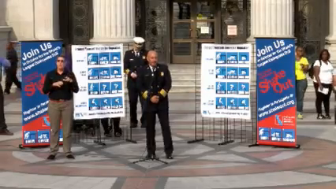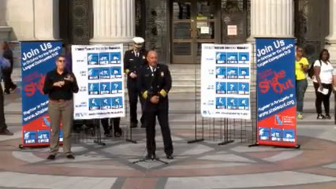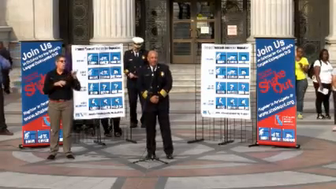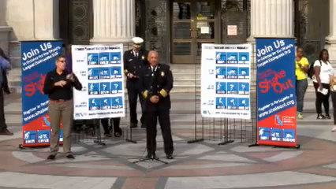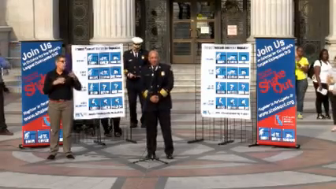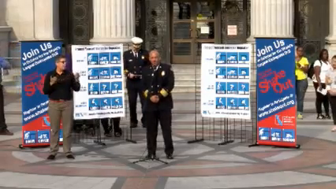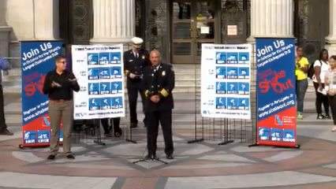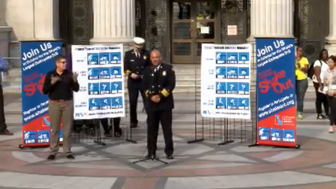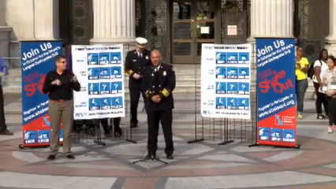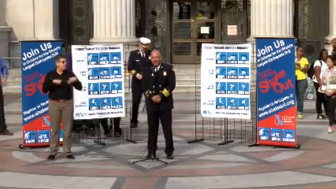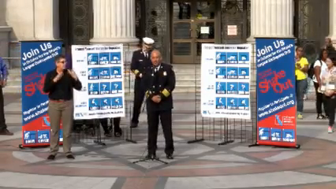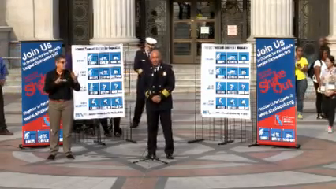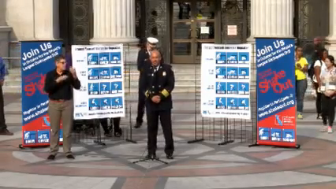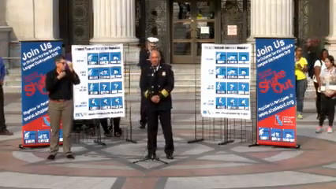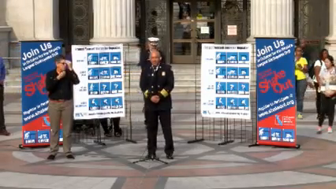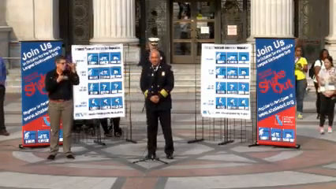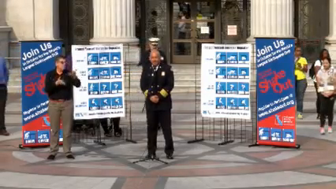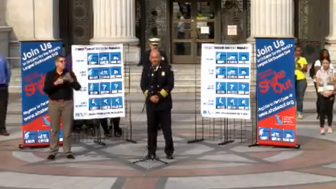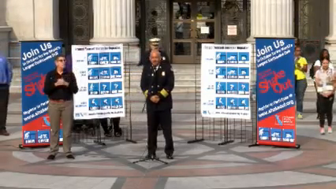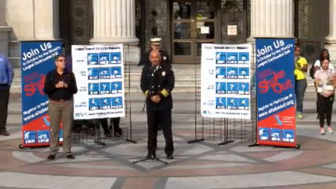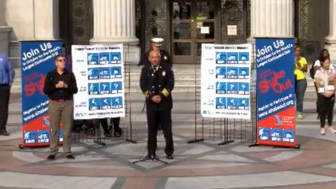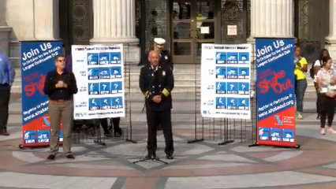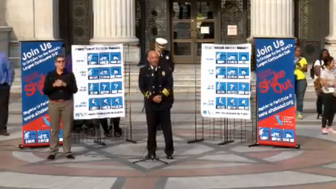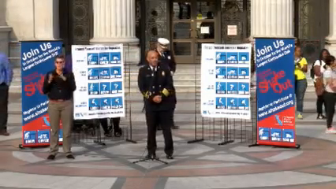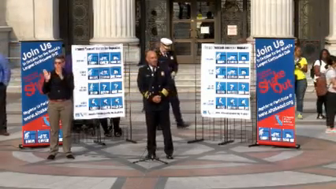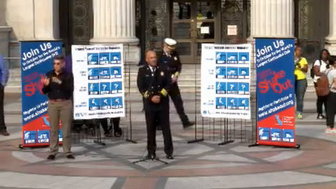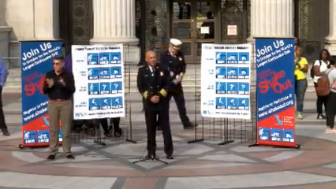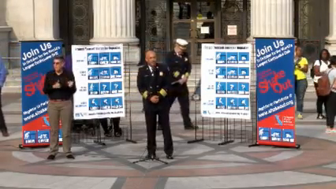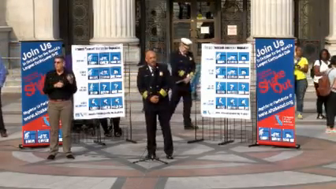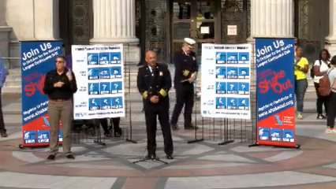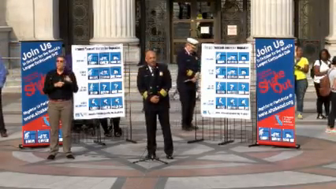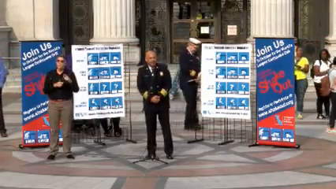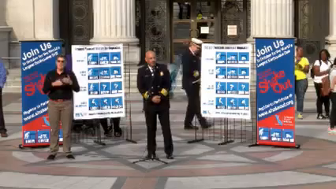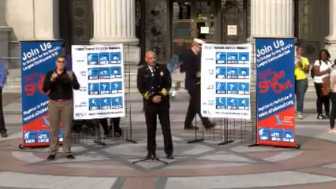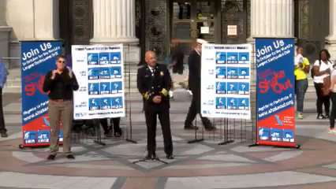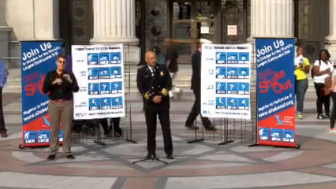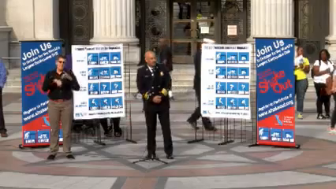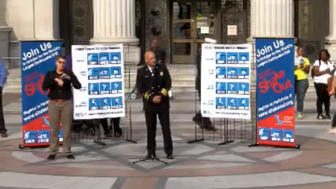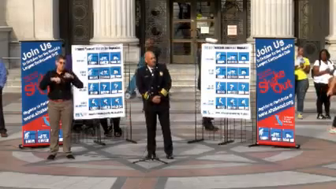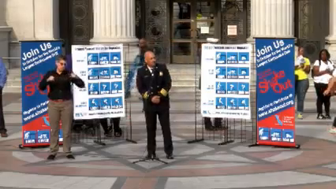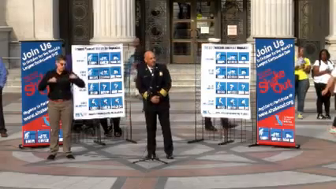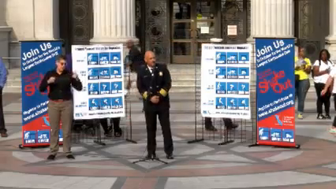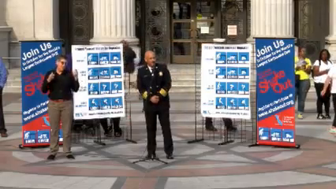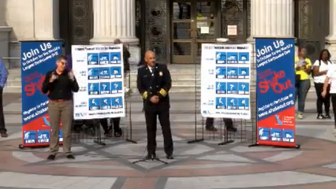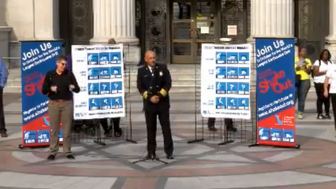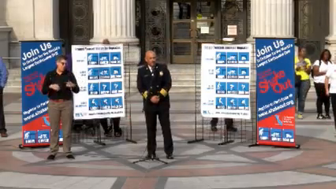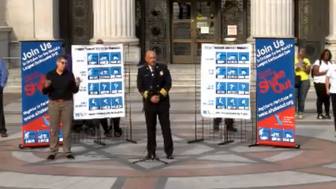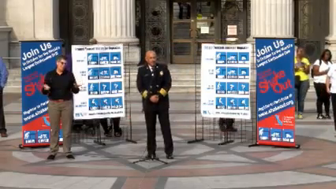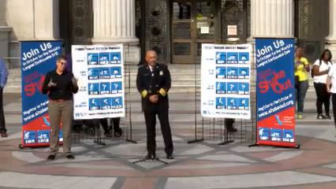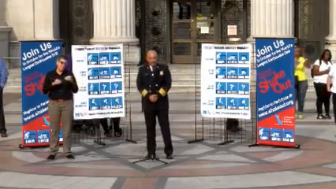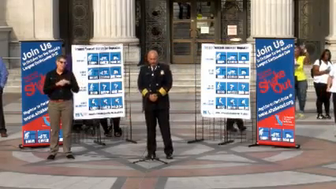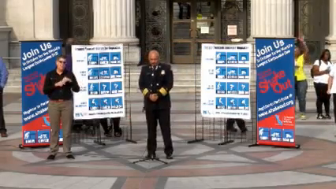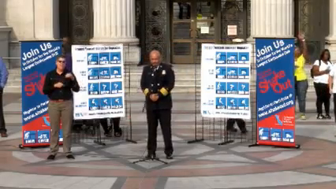information and preparedness for the next seismic event that may take place within our city.